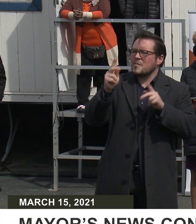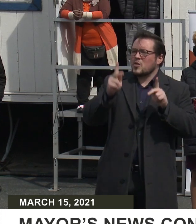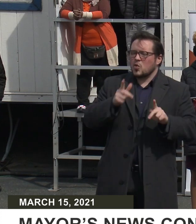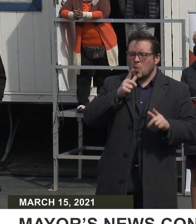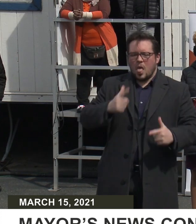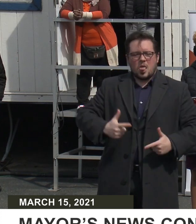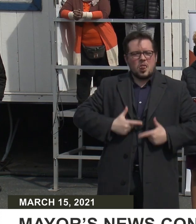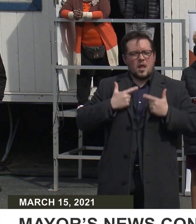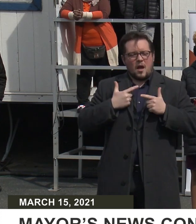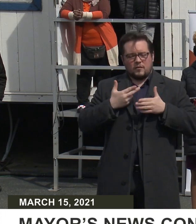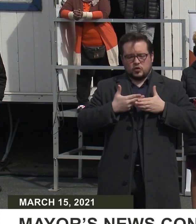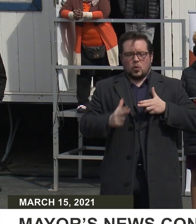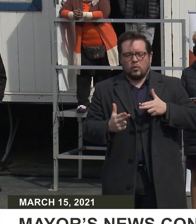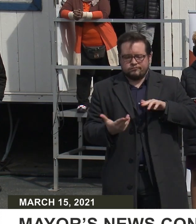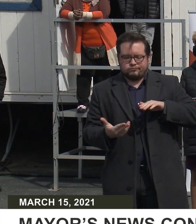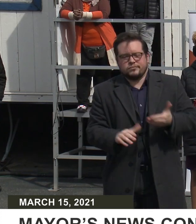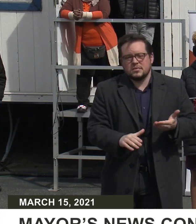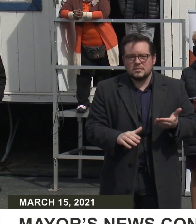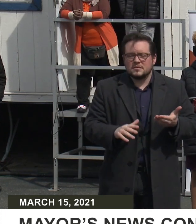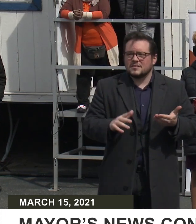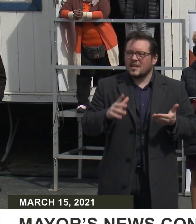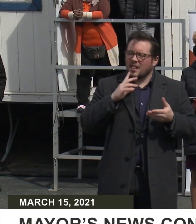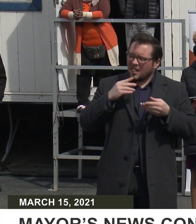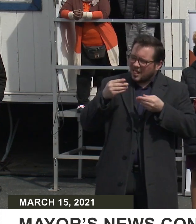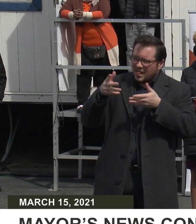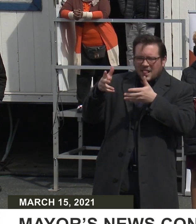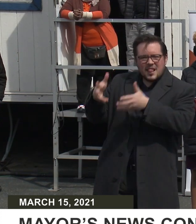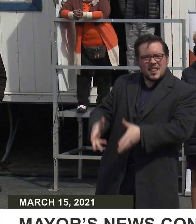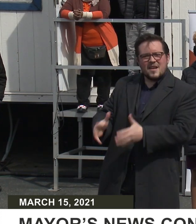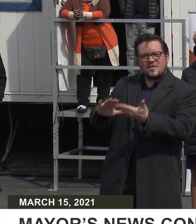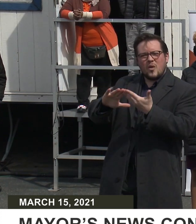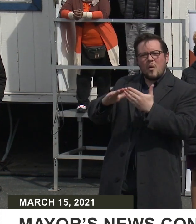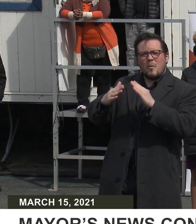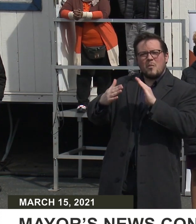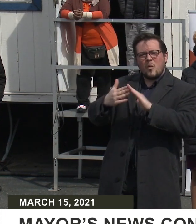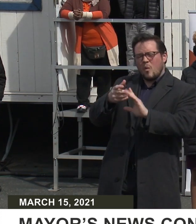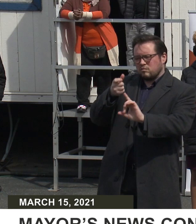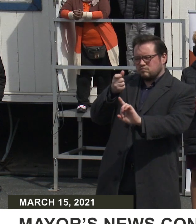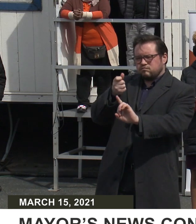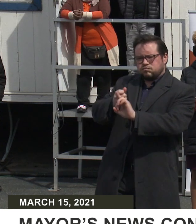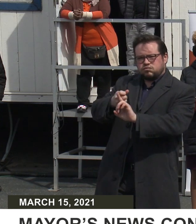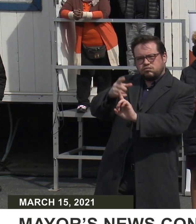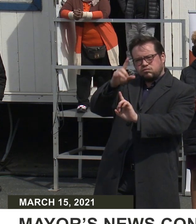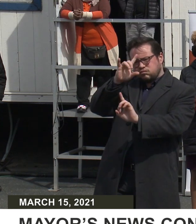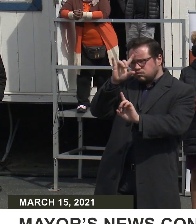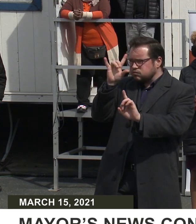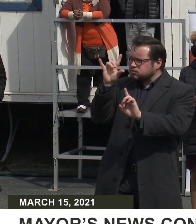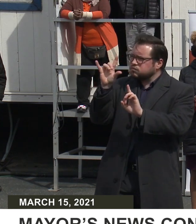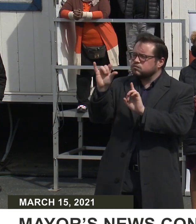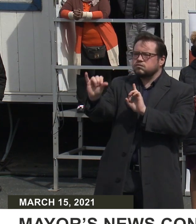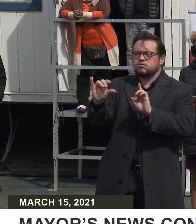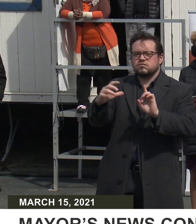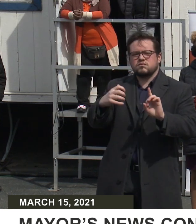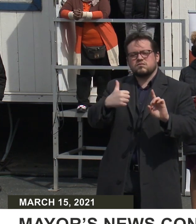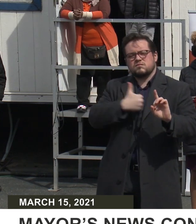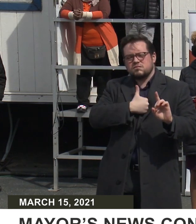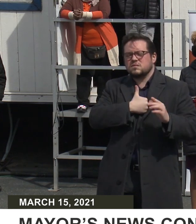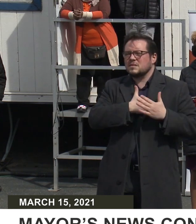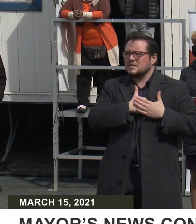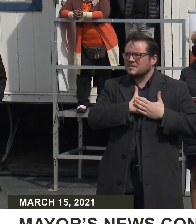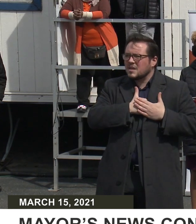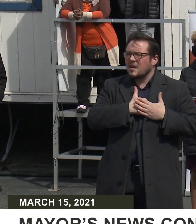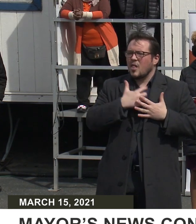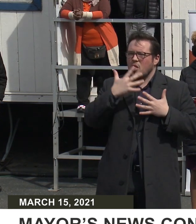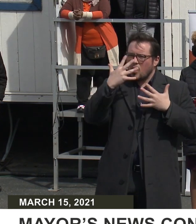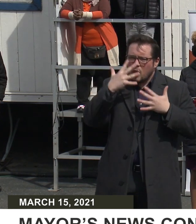leaves behind an entire community of people forever impacted by the loss and the trauma. We